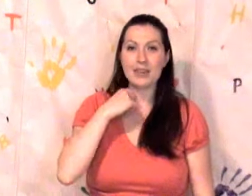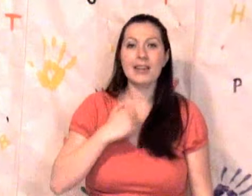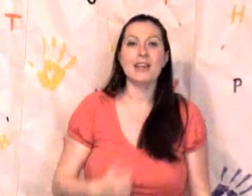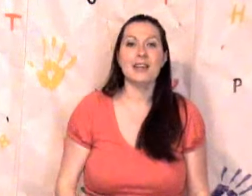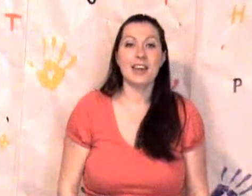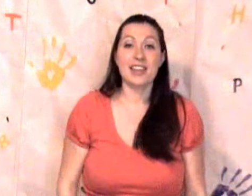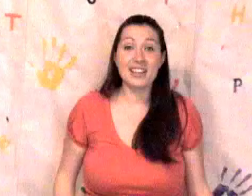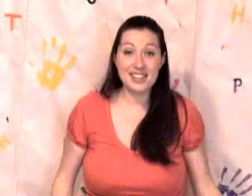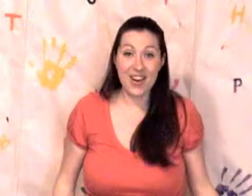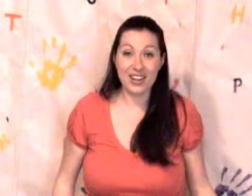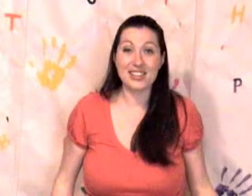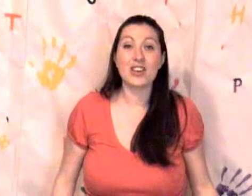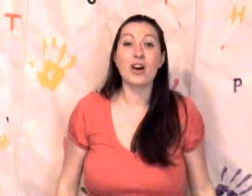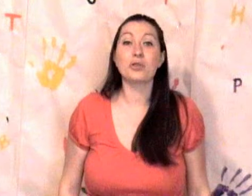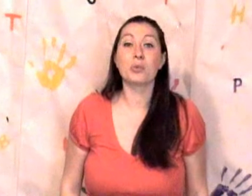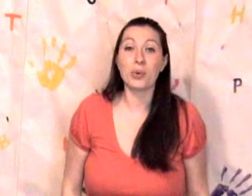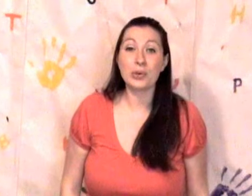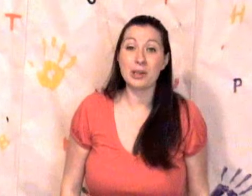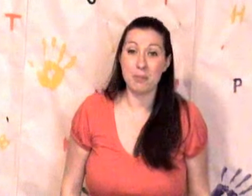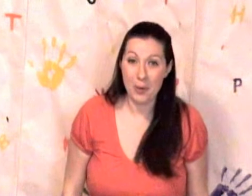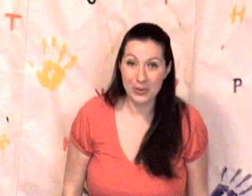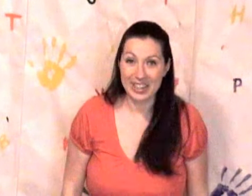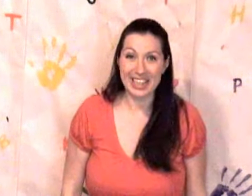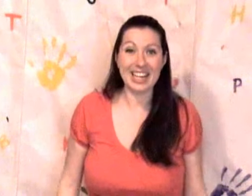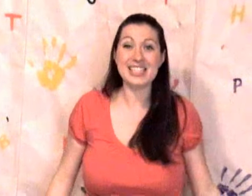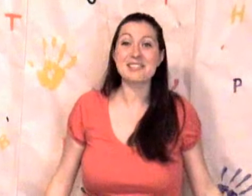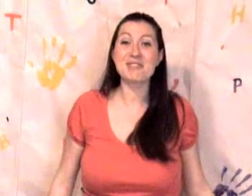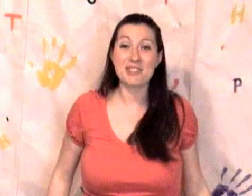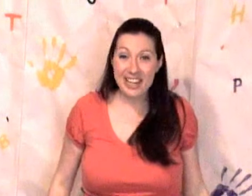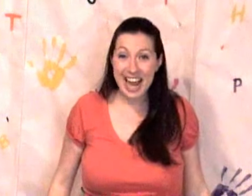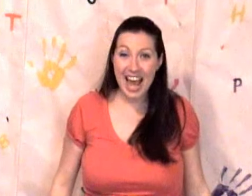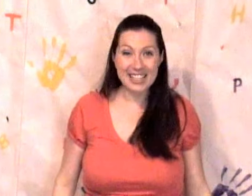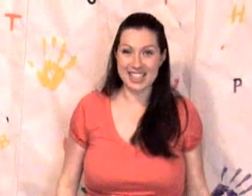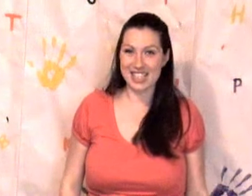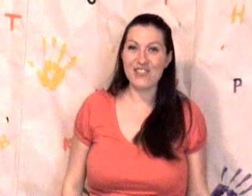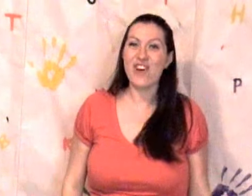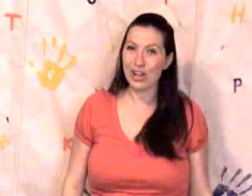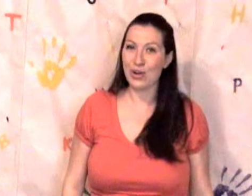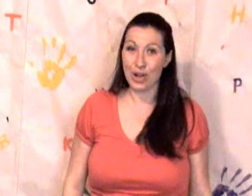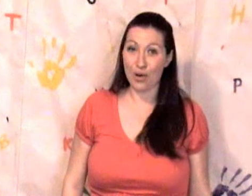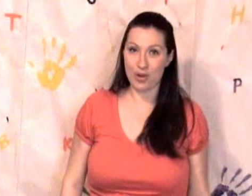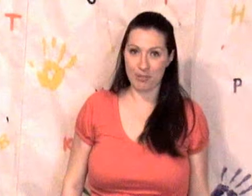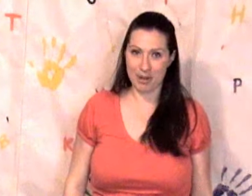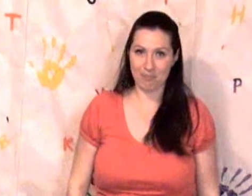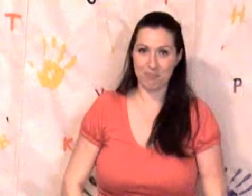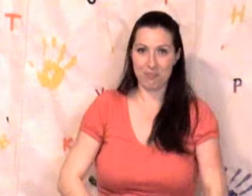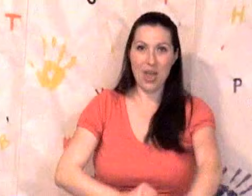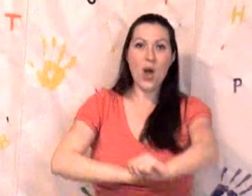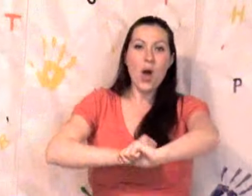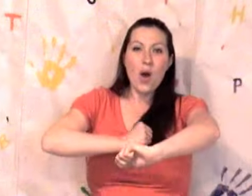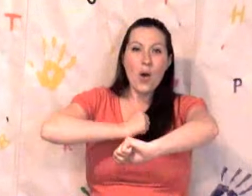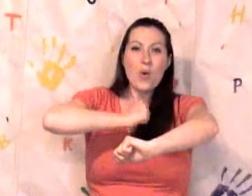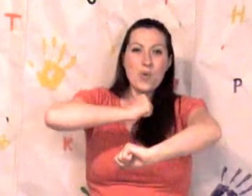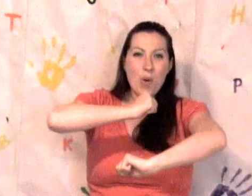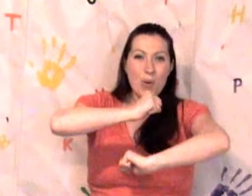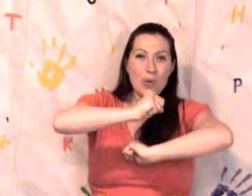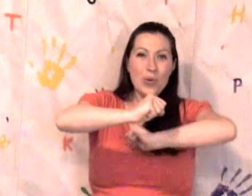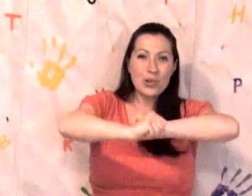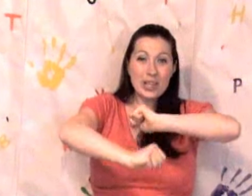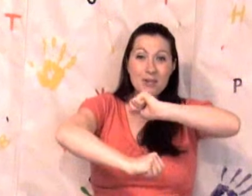this song's called roly-poly it has some great actions follow along with me roly